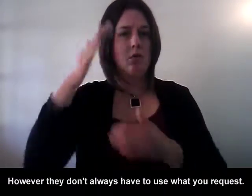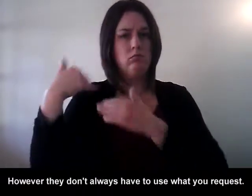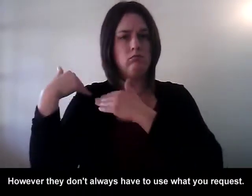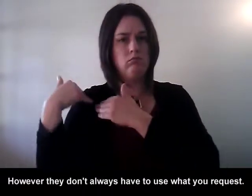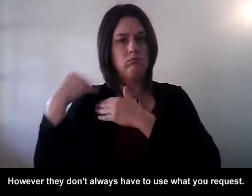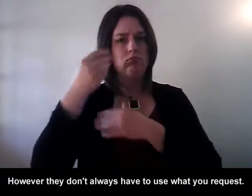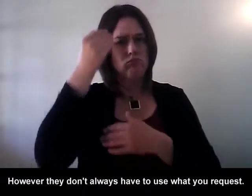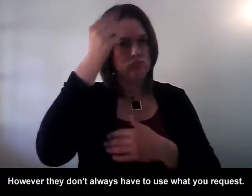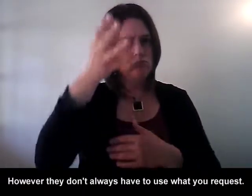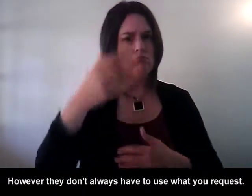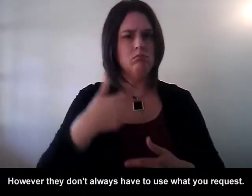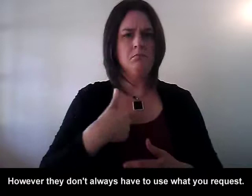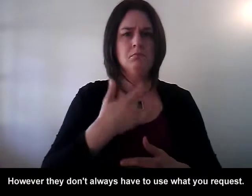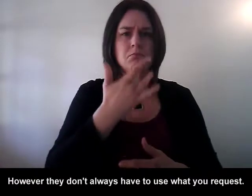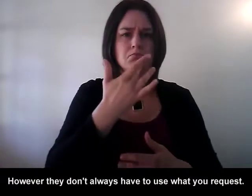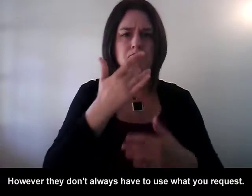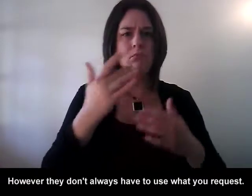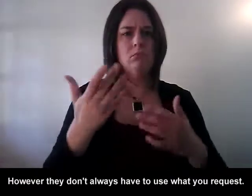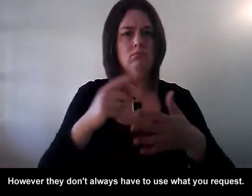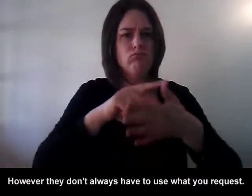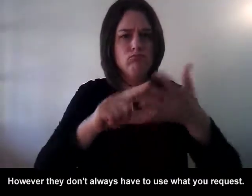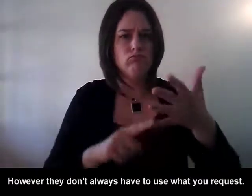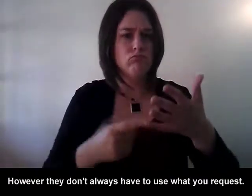However, they do not always have to use what you request.